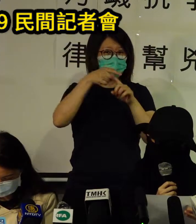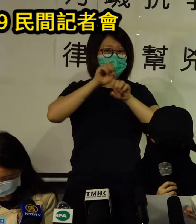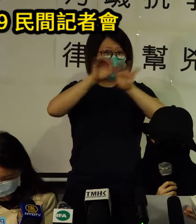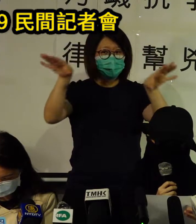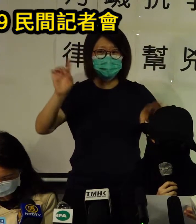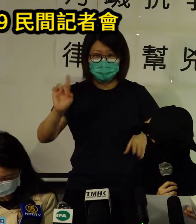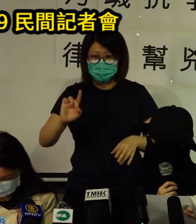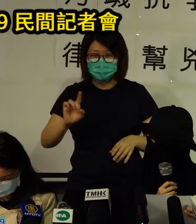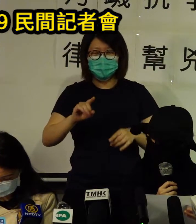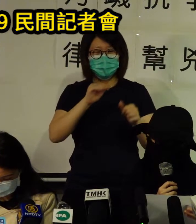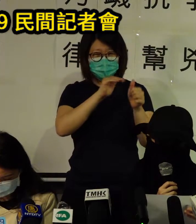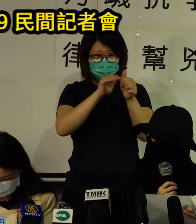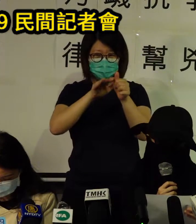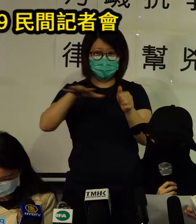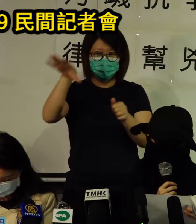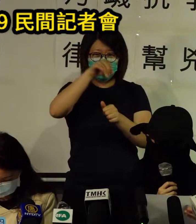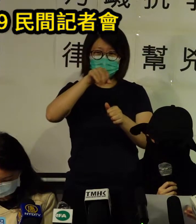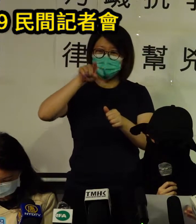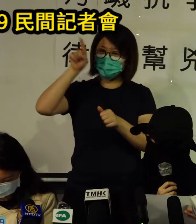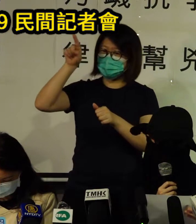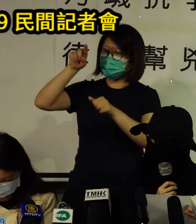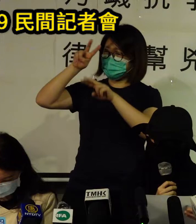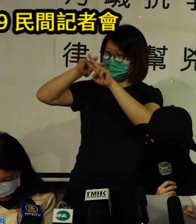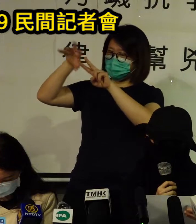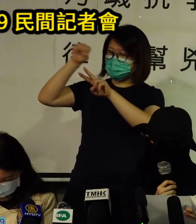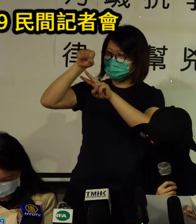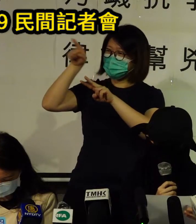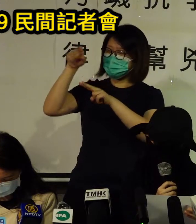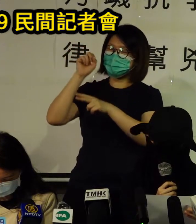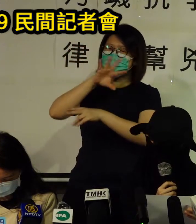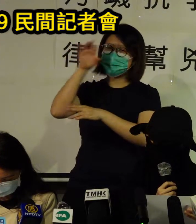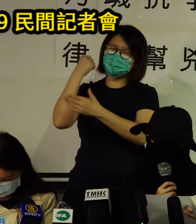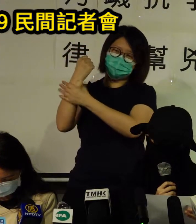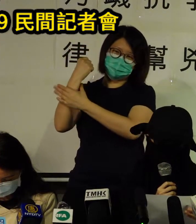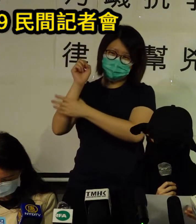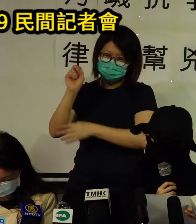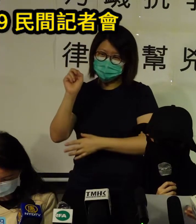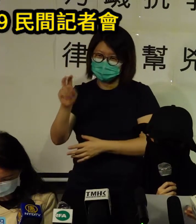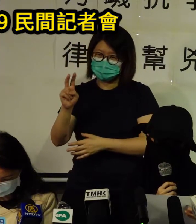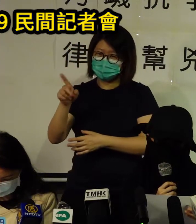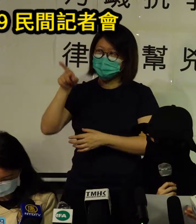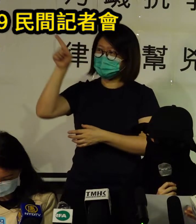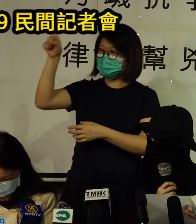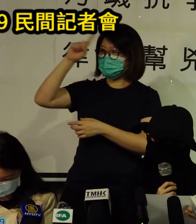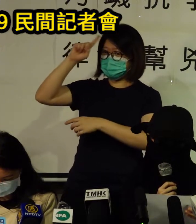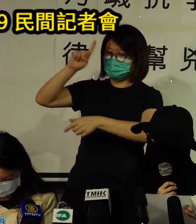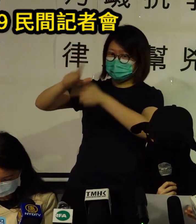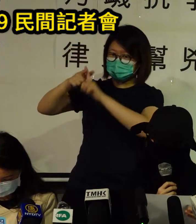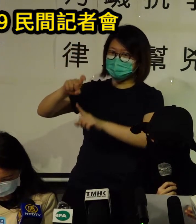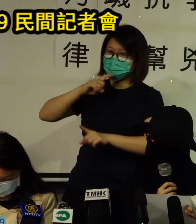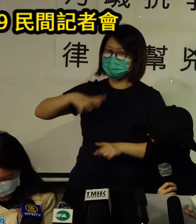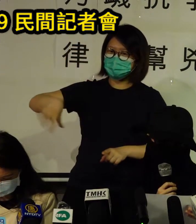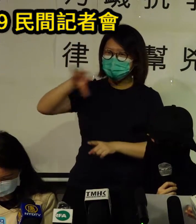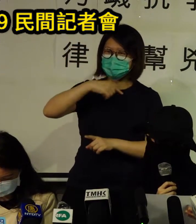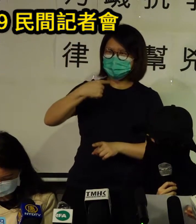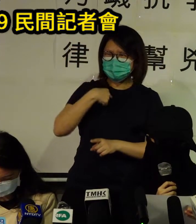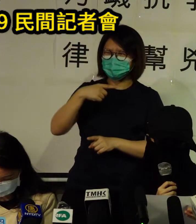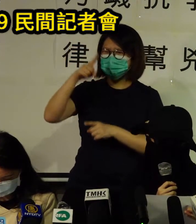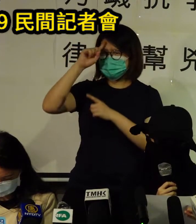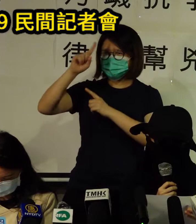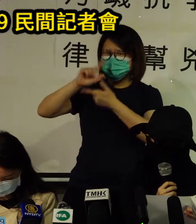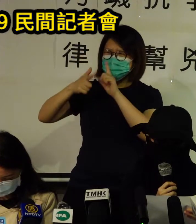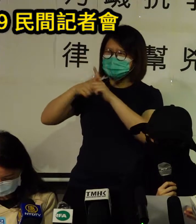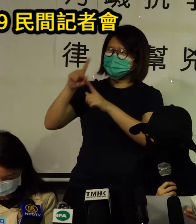already upon our neck The Hong Kong government a CCP puppet government has